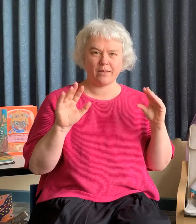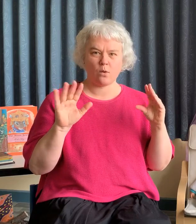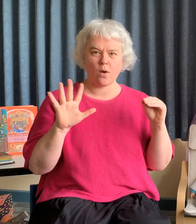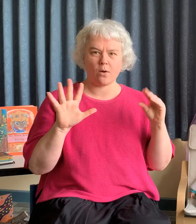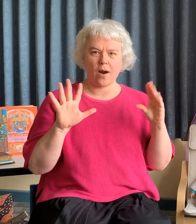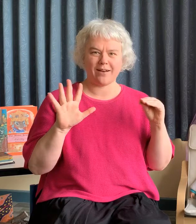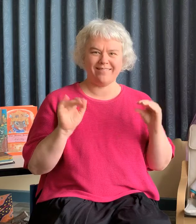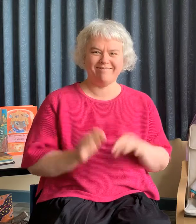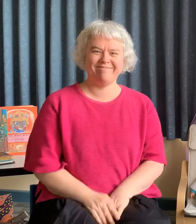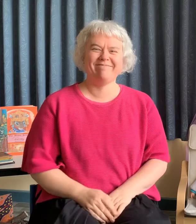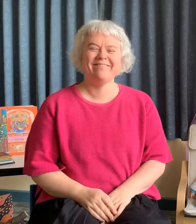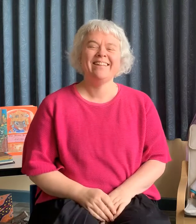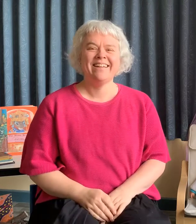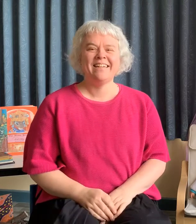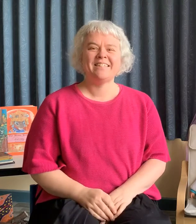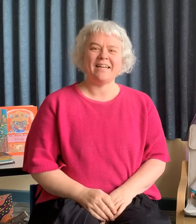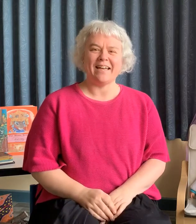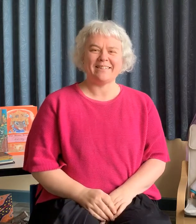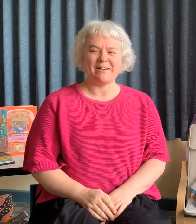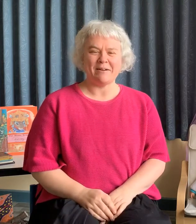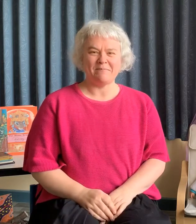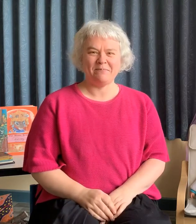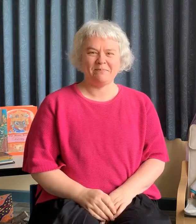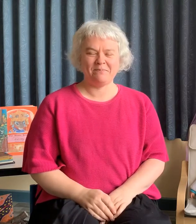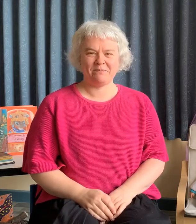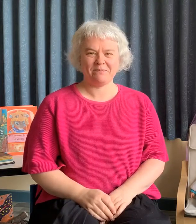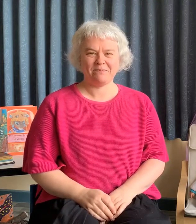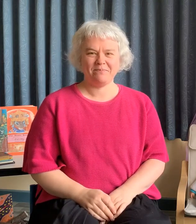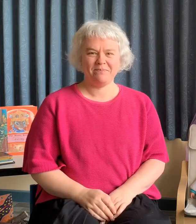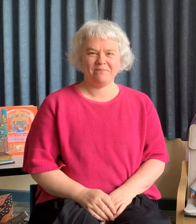All Quack, quack, quack, quack. May the next time. Okay.